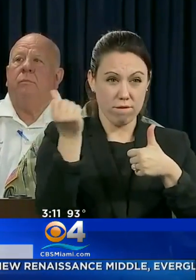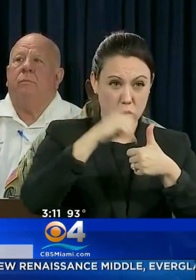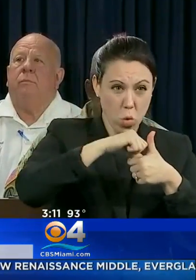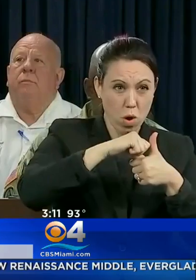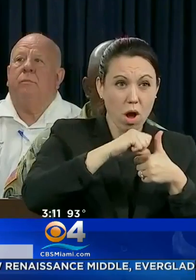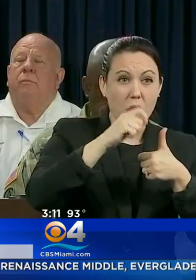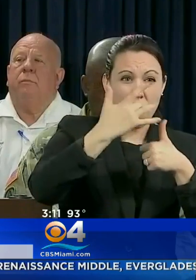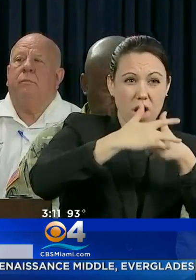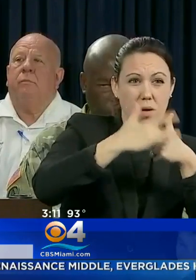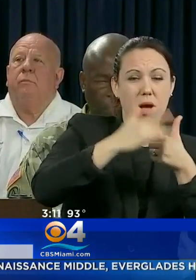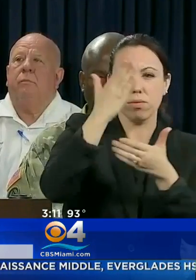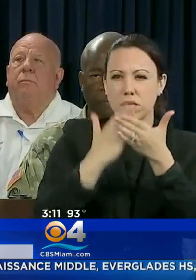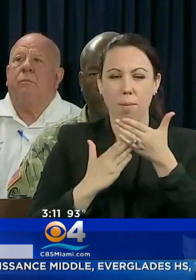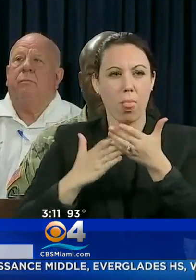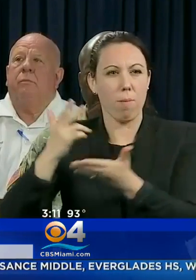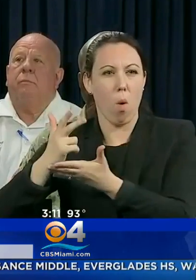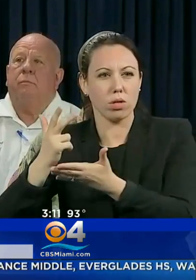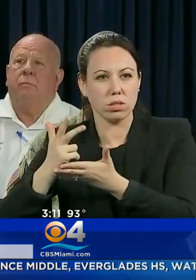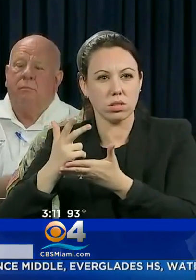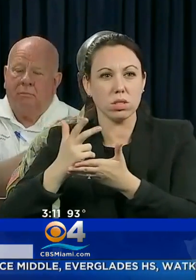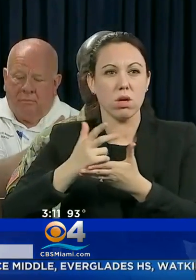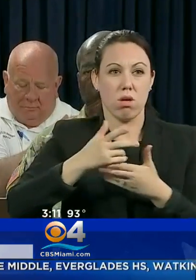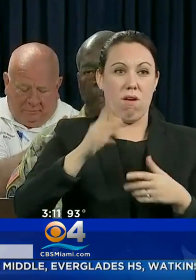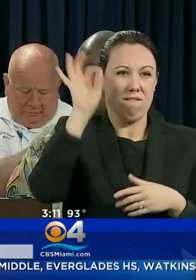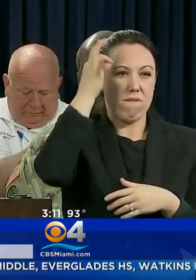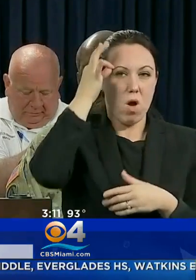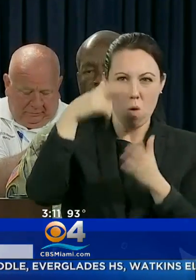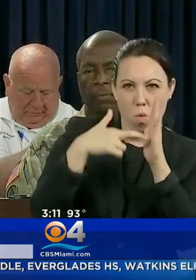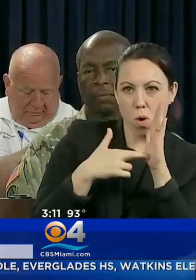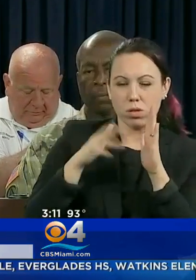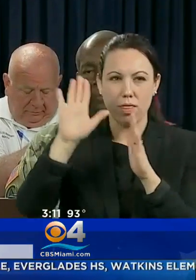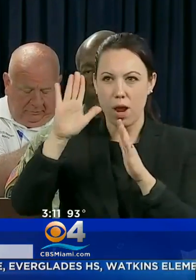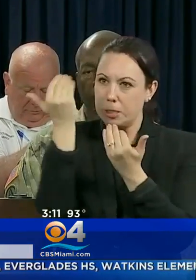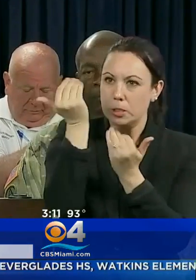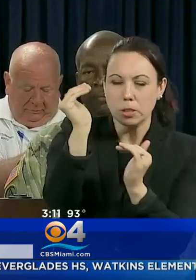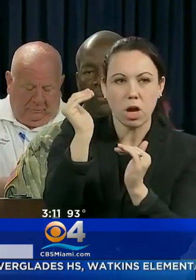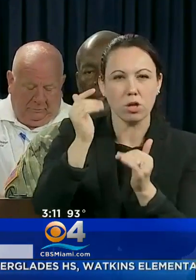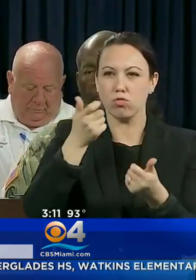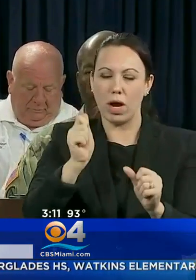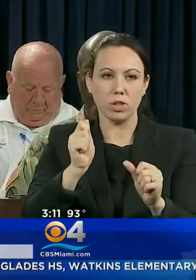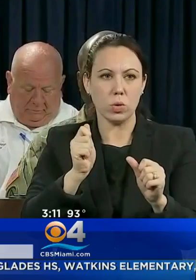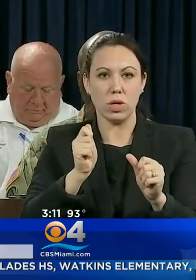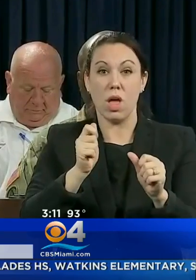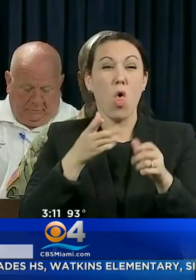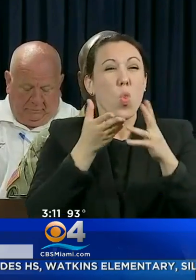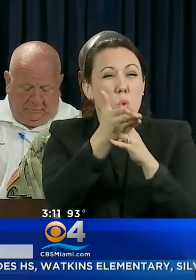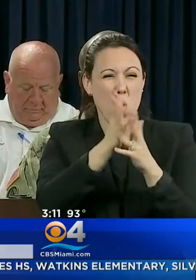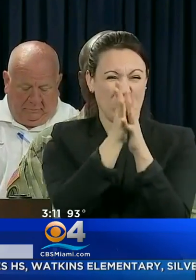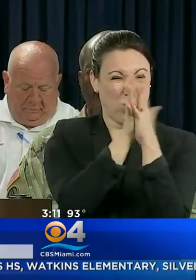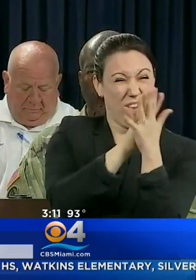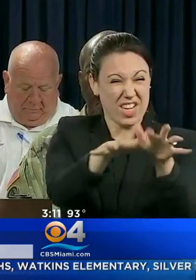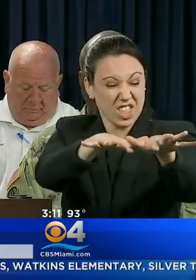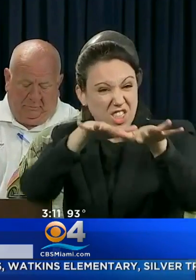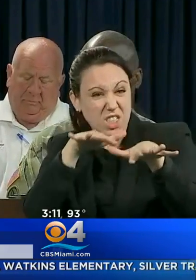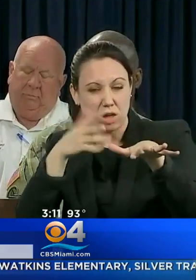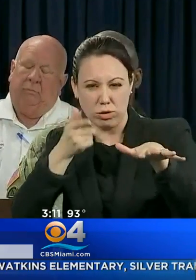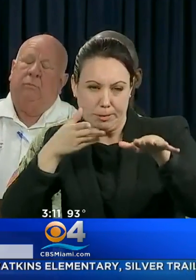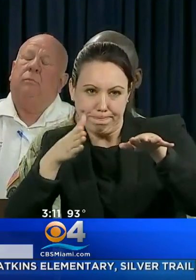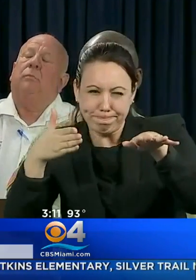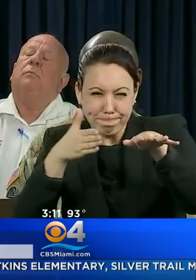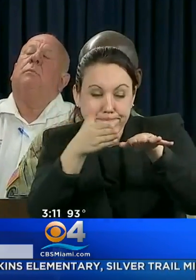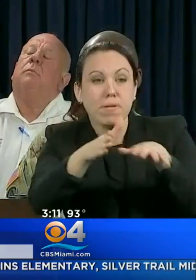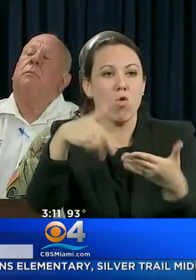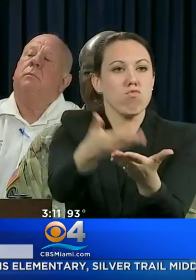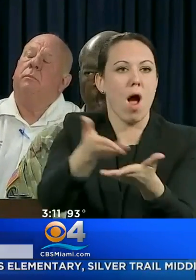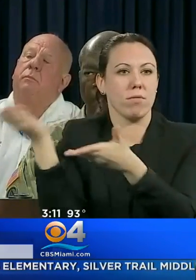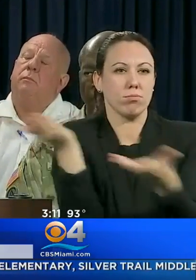FROM SOME OF OUR PORTS, FEDERAL RULES AND REGULATIONS AND GETTING FUEL THROUGH TRAFFIC TO GAS STATIONS. TO